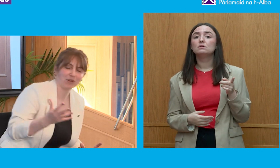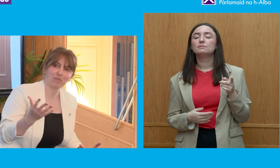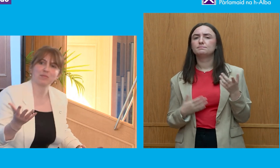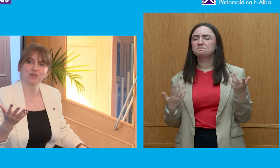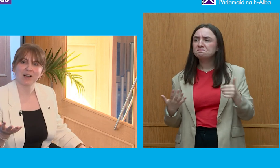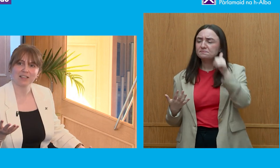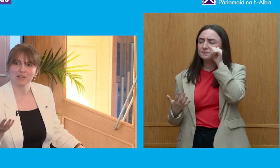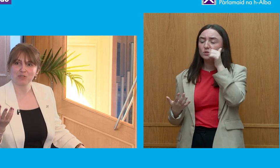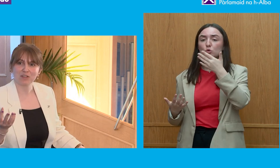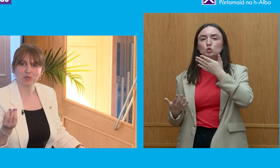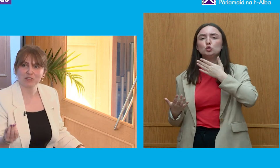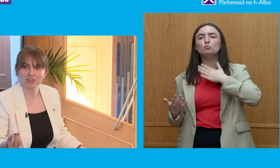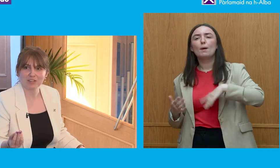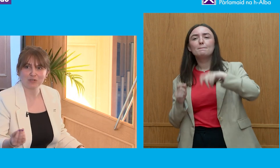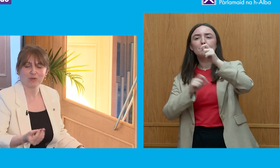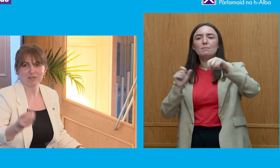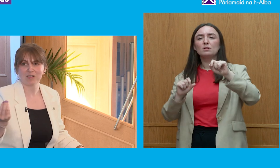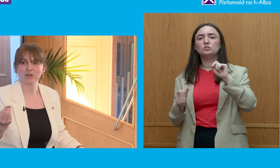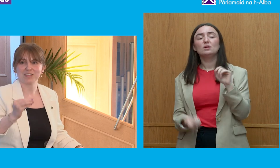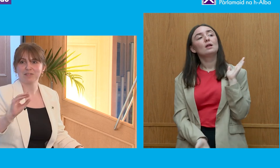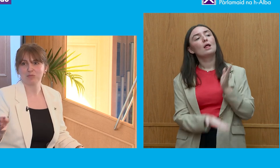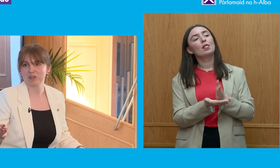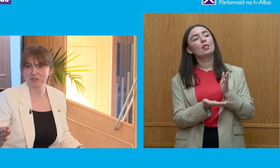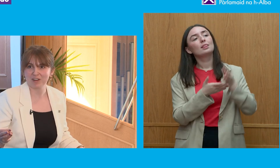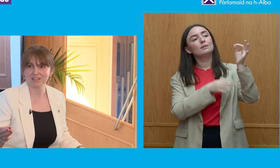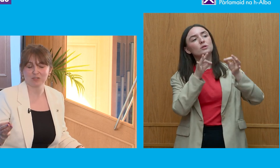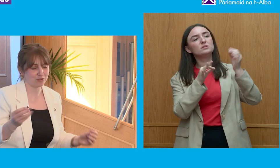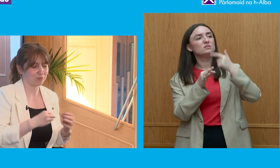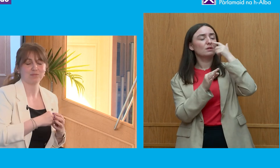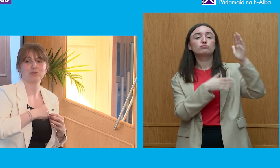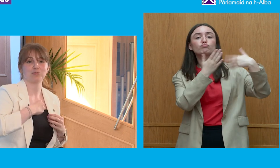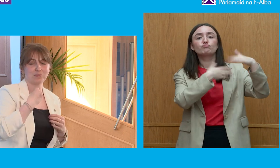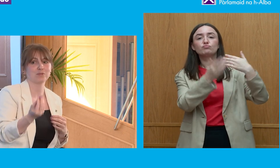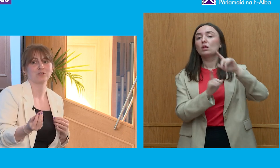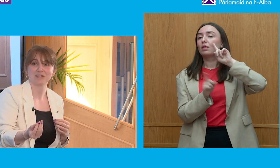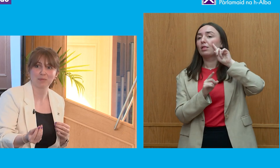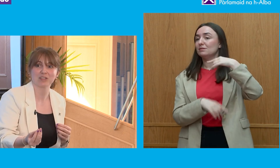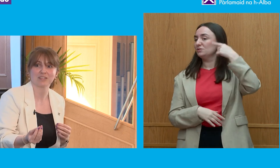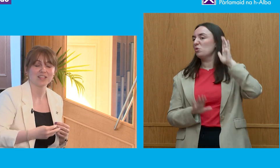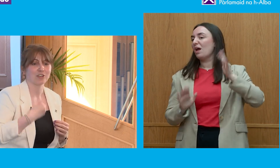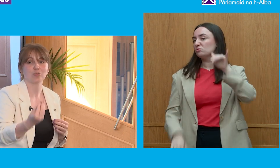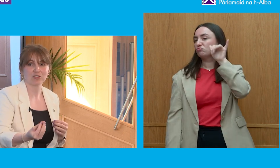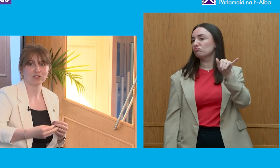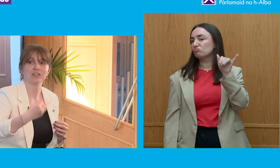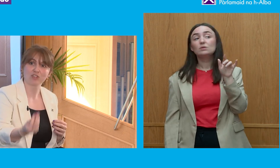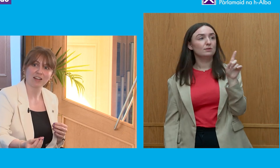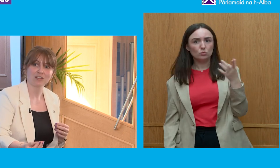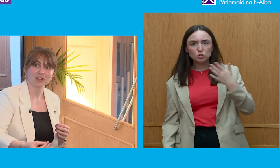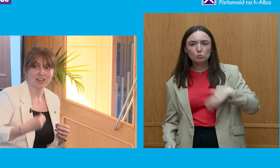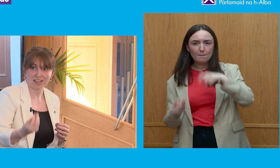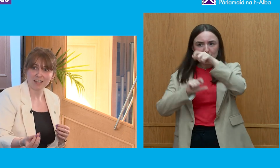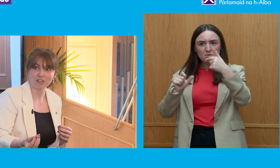do you want people to blindly trust politicians to do whatever they want and leave them to their own devices, or do you want people to be sceptical, question,